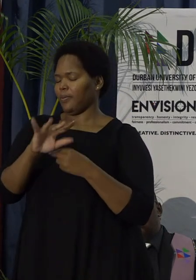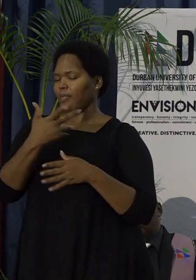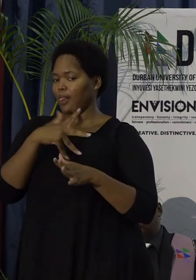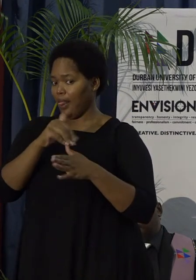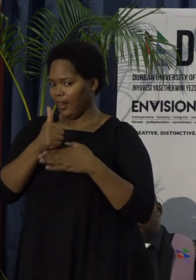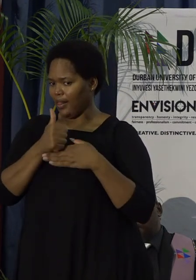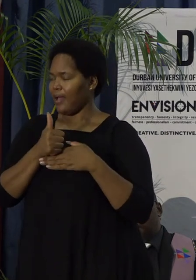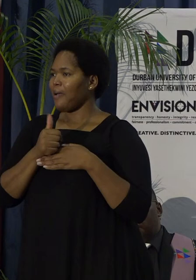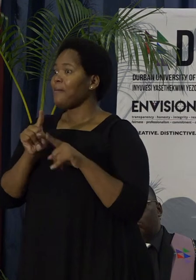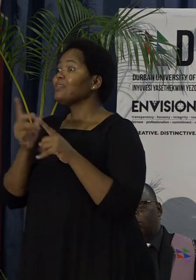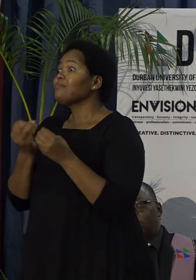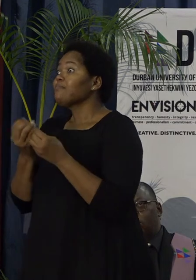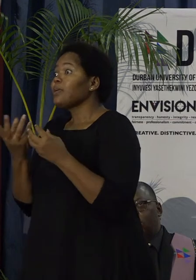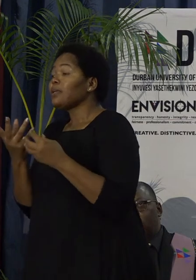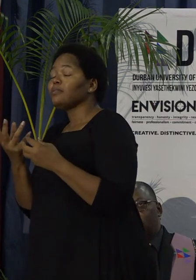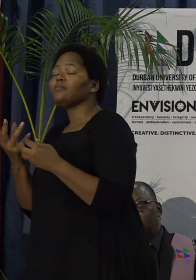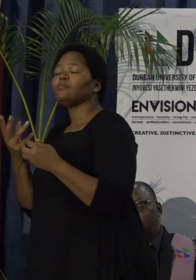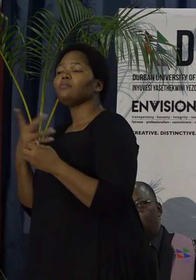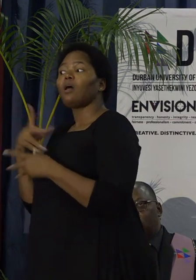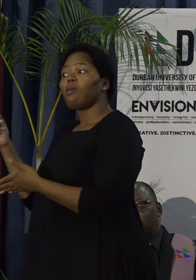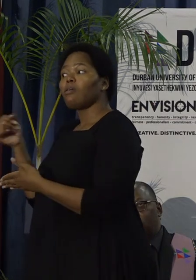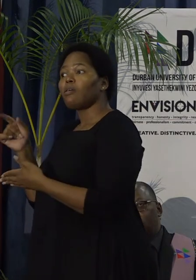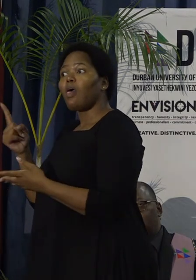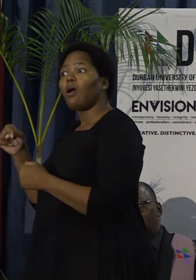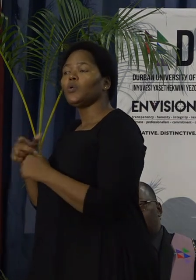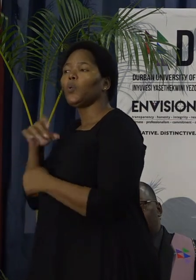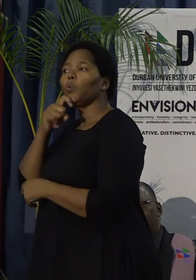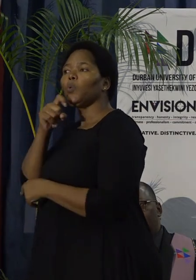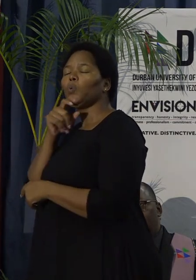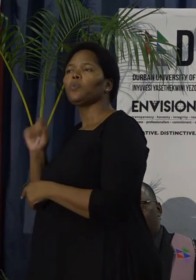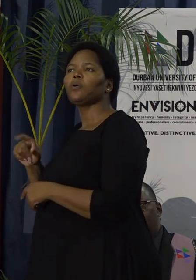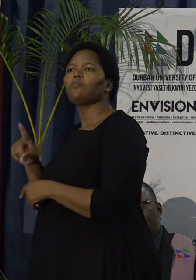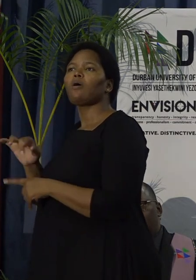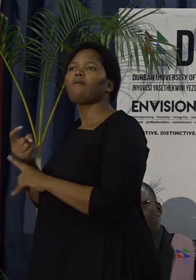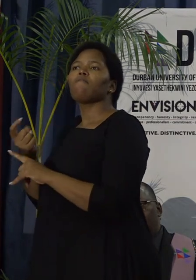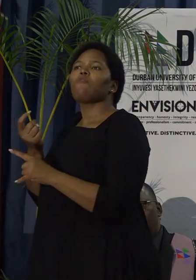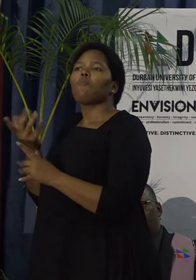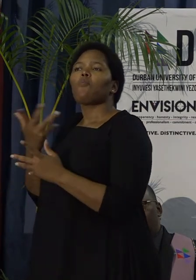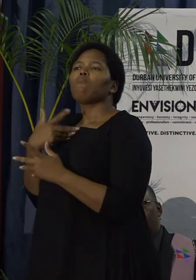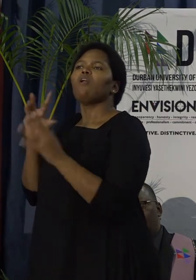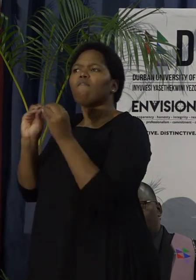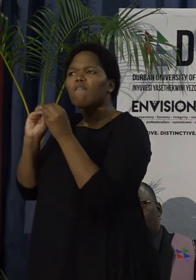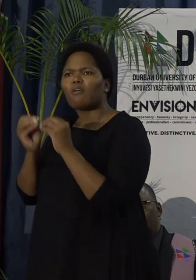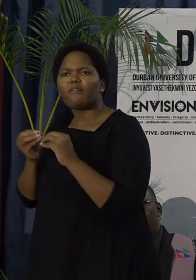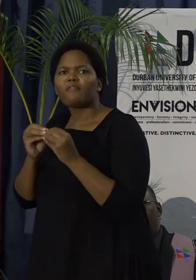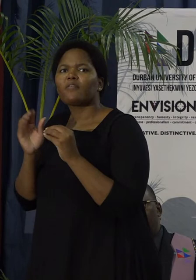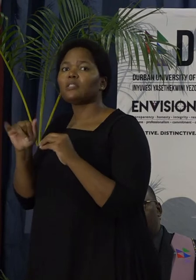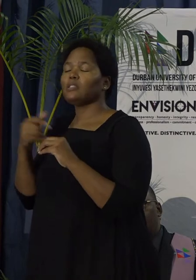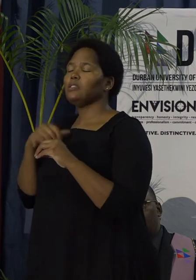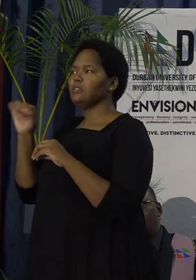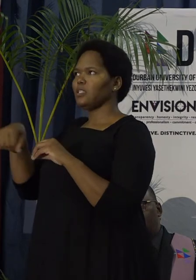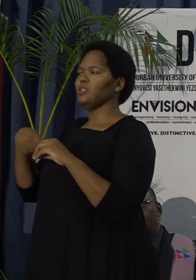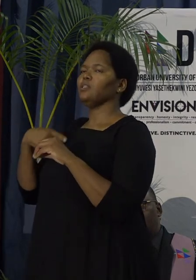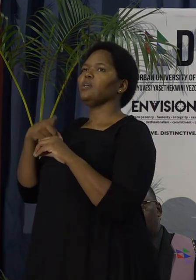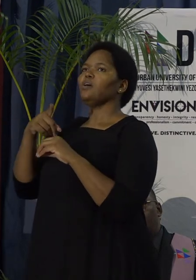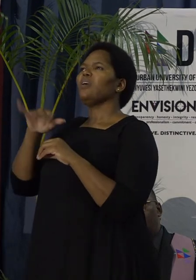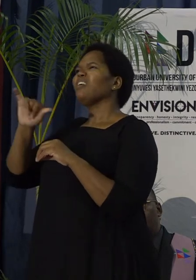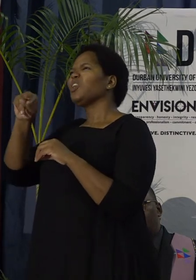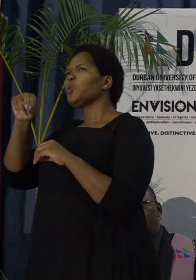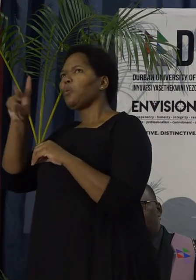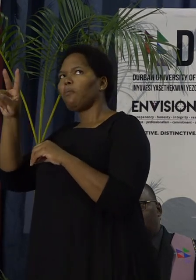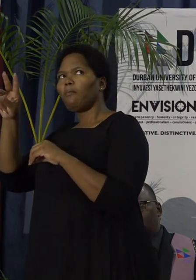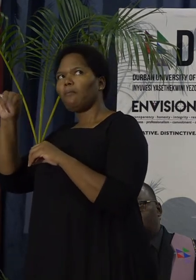the majority of the funds that we are using to do most of what you will see, of course, except the Indomiso